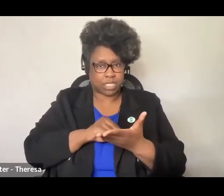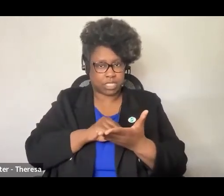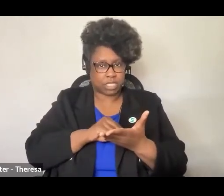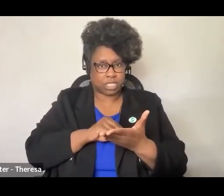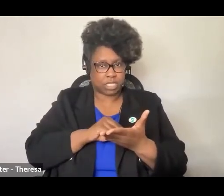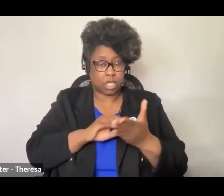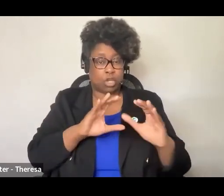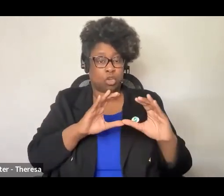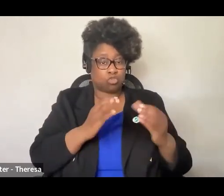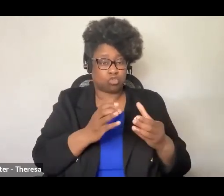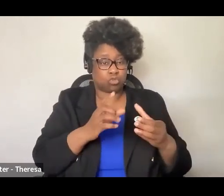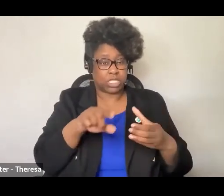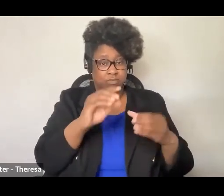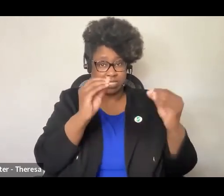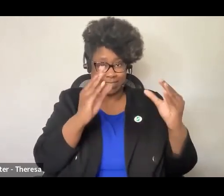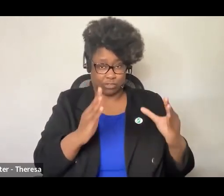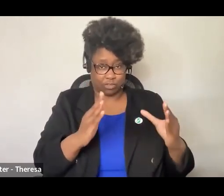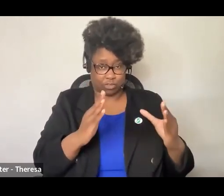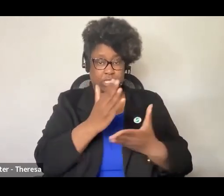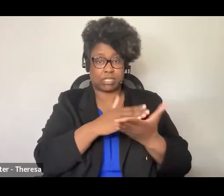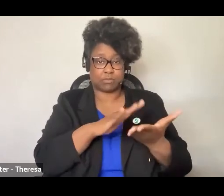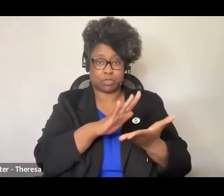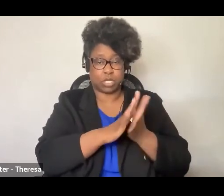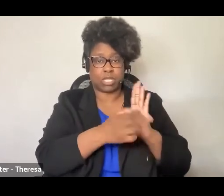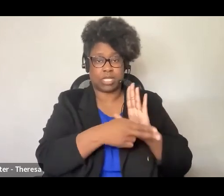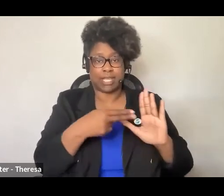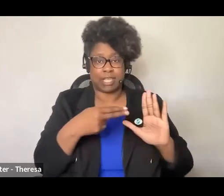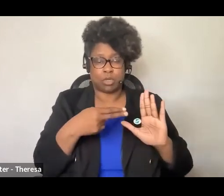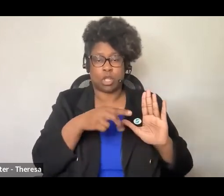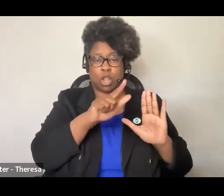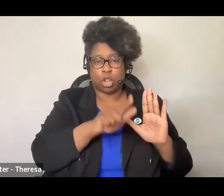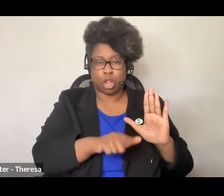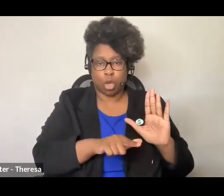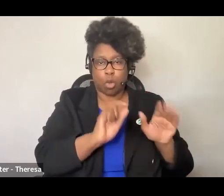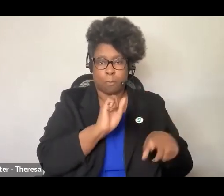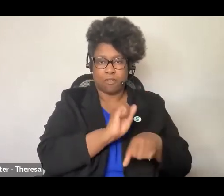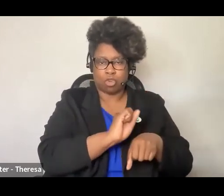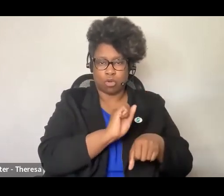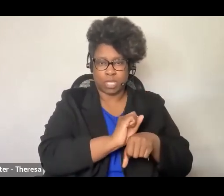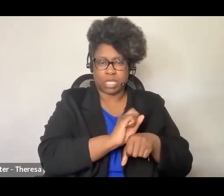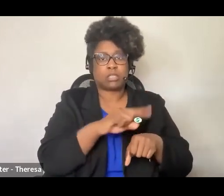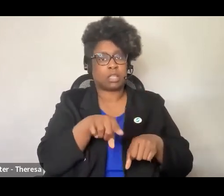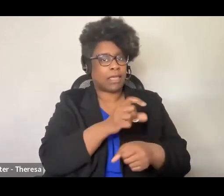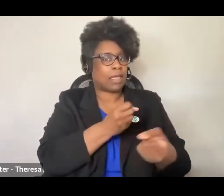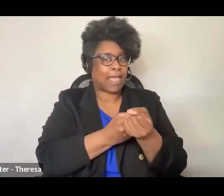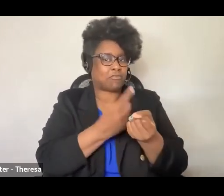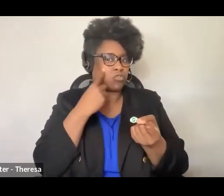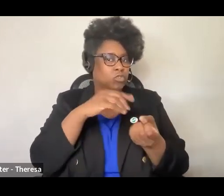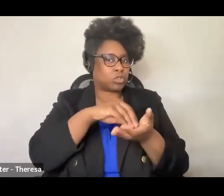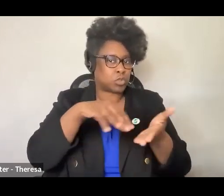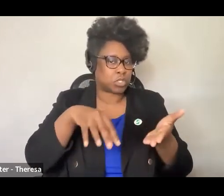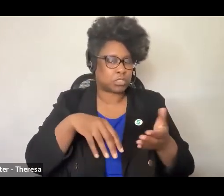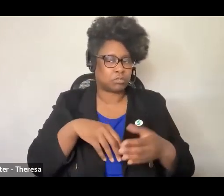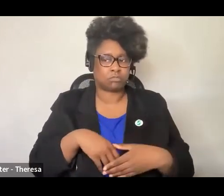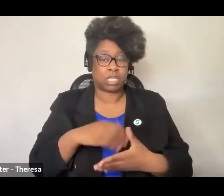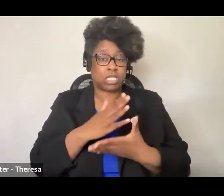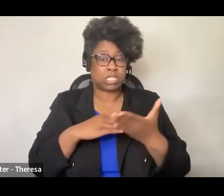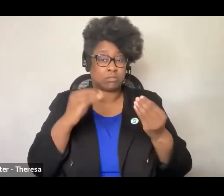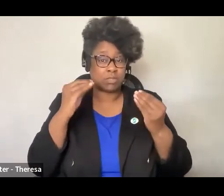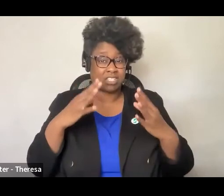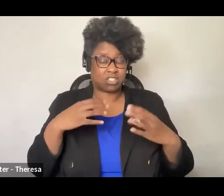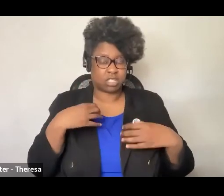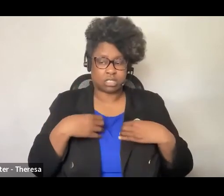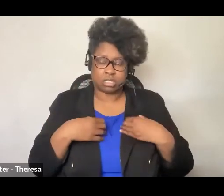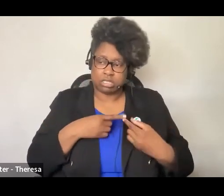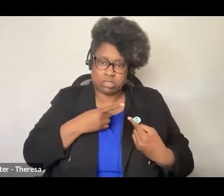in some schools labeled low-performing advocated for their students. The dilemmas we saw some teachers grapple with revealed not